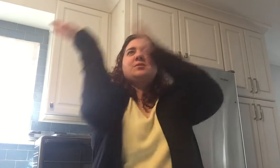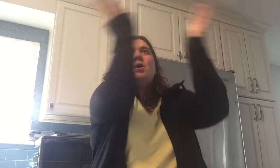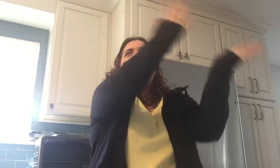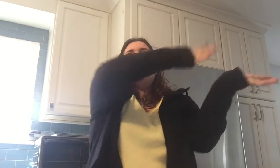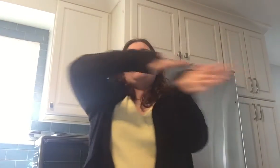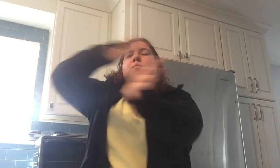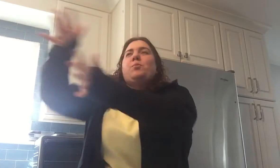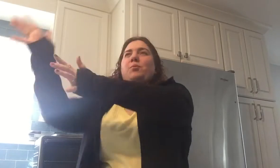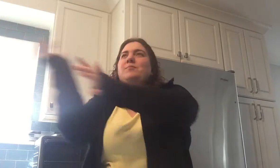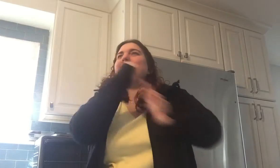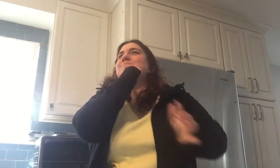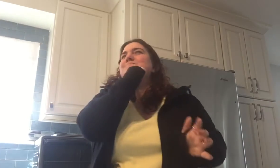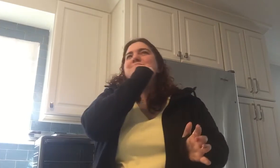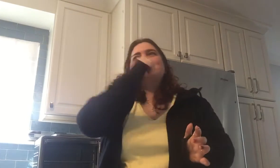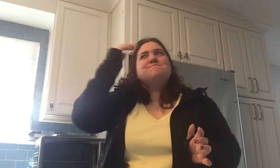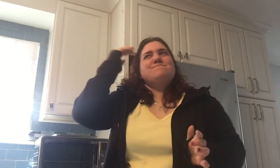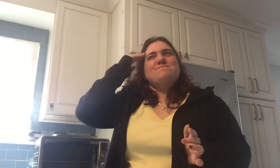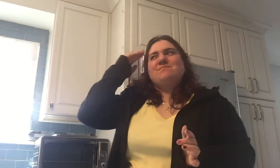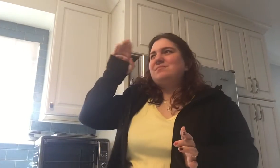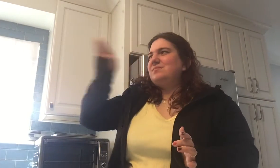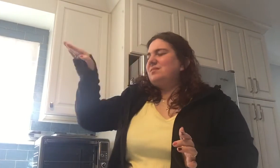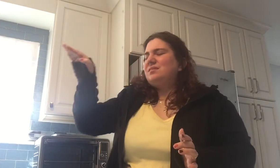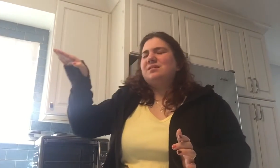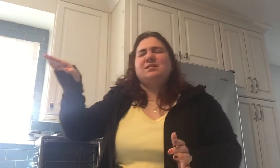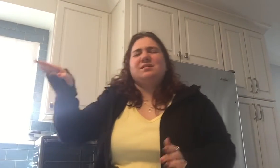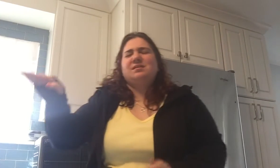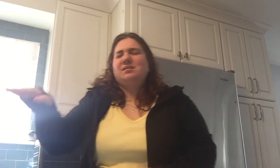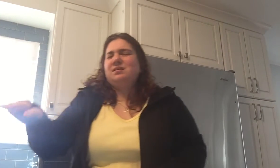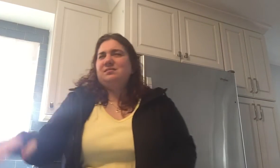And I don't know which way the wind will blow